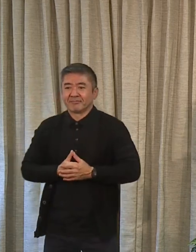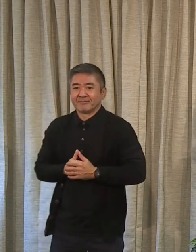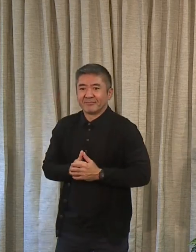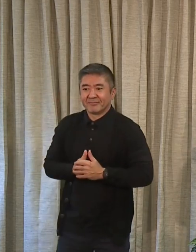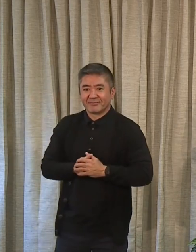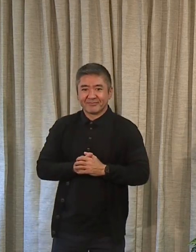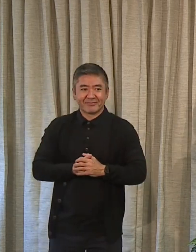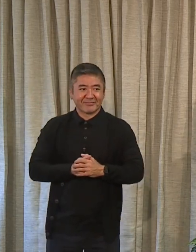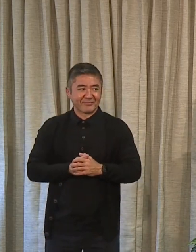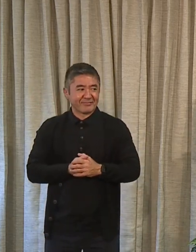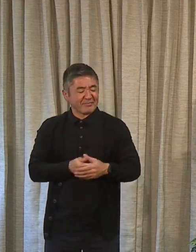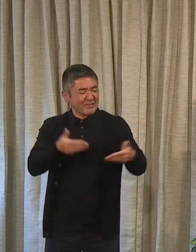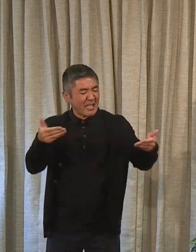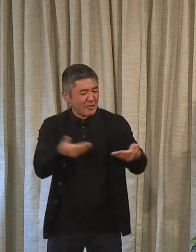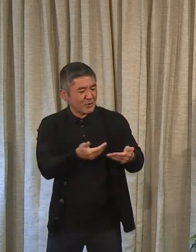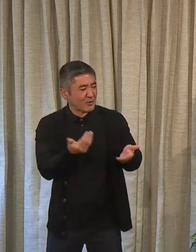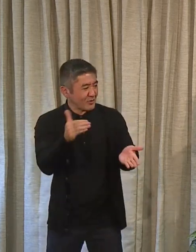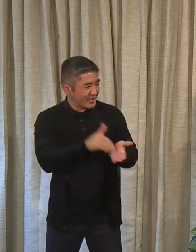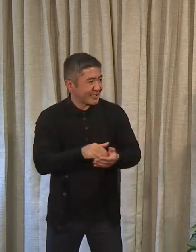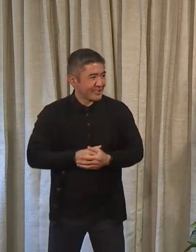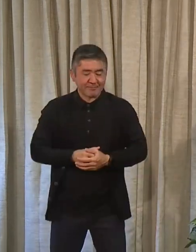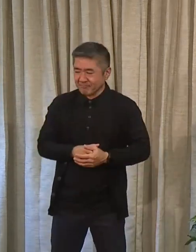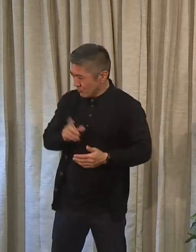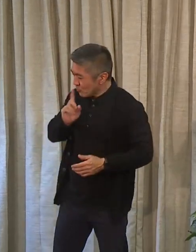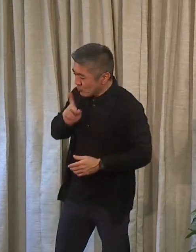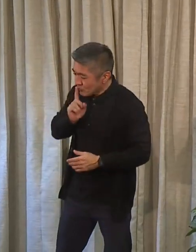You probably want to introduce yourself again. Sure.